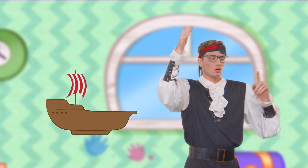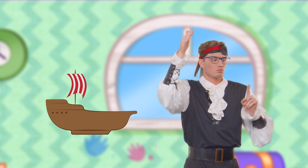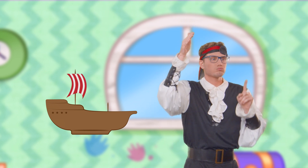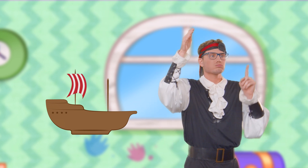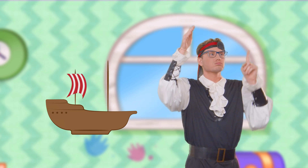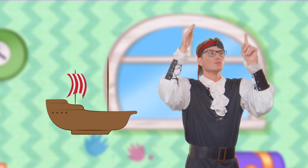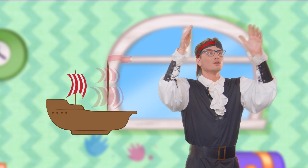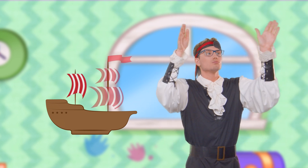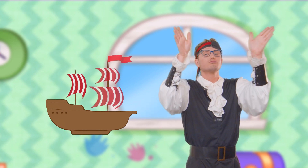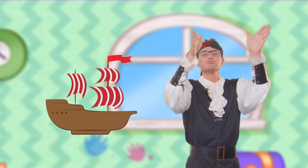Phew!